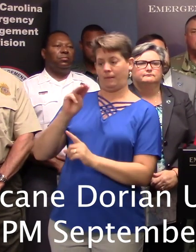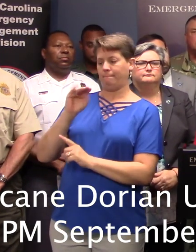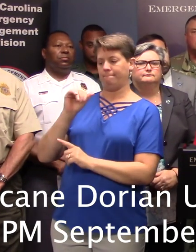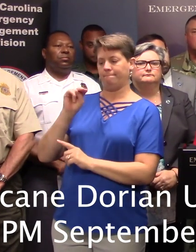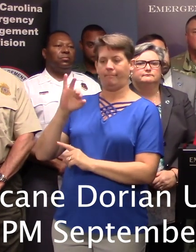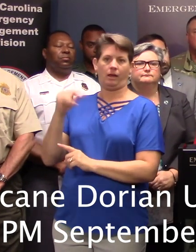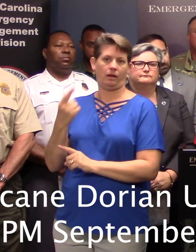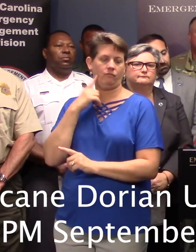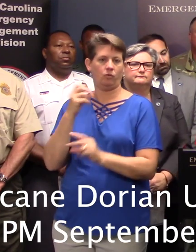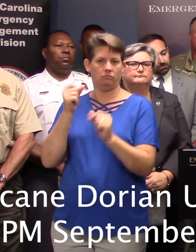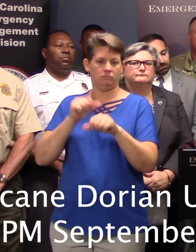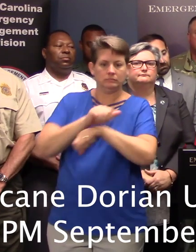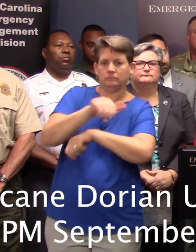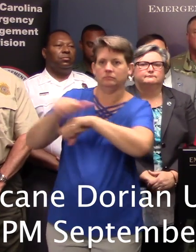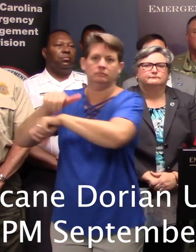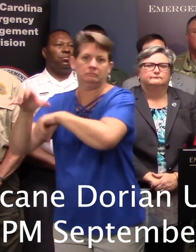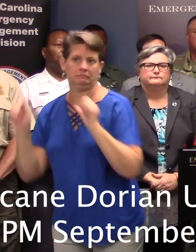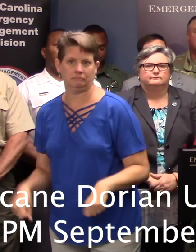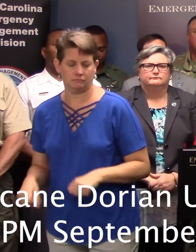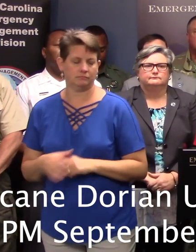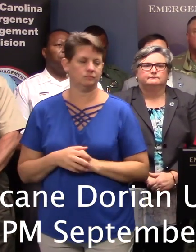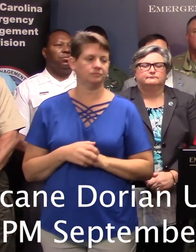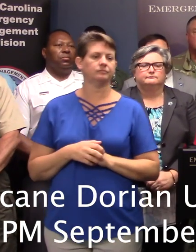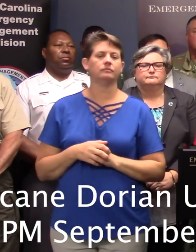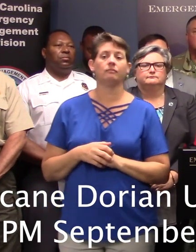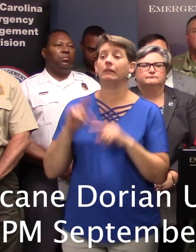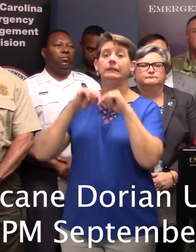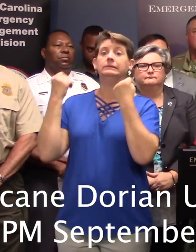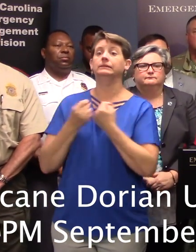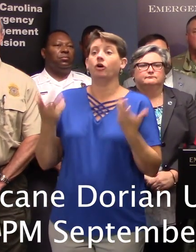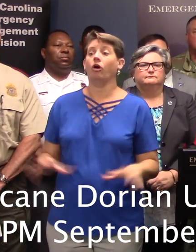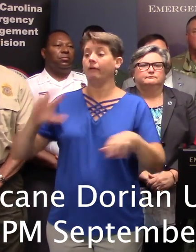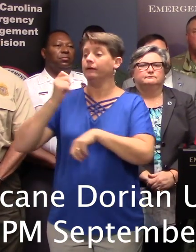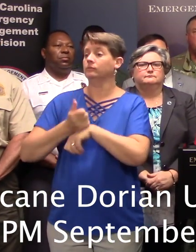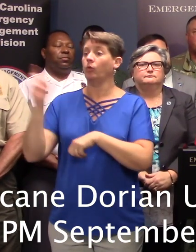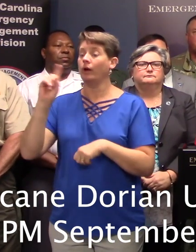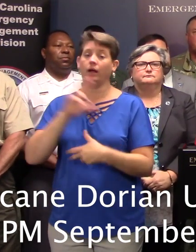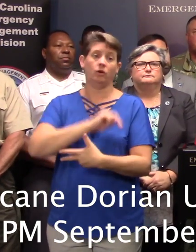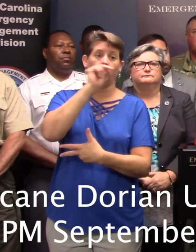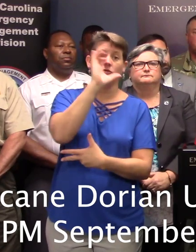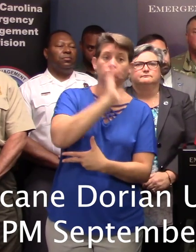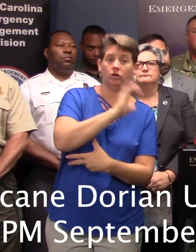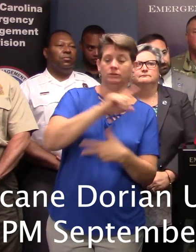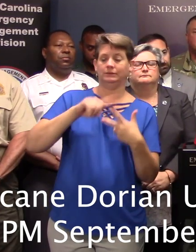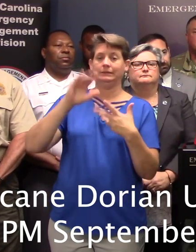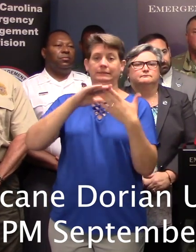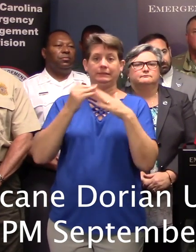the coastal communities. We already have swift water rescue teams in North Charleston, City of Charleston,